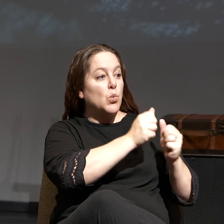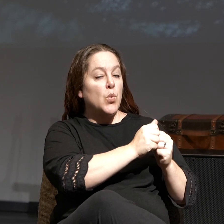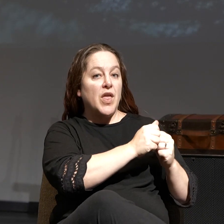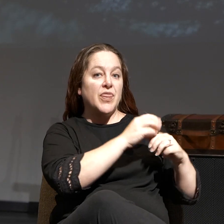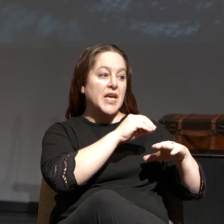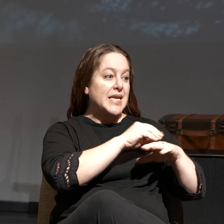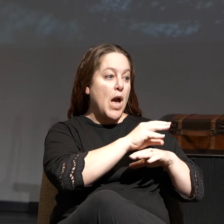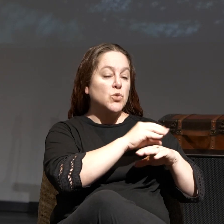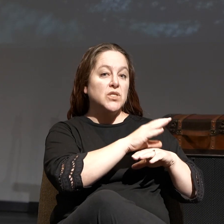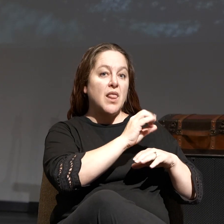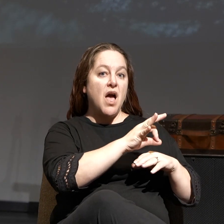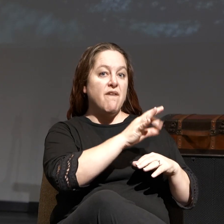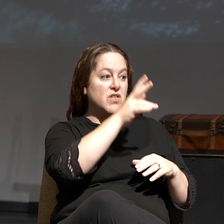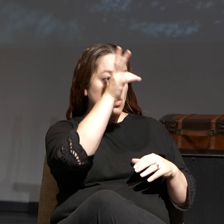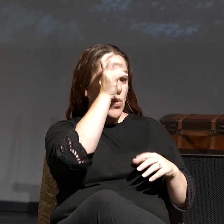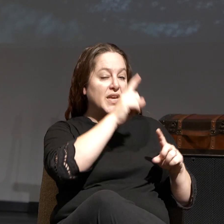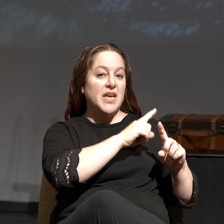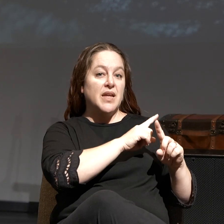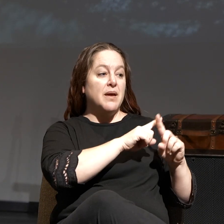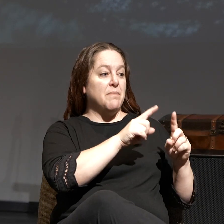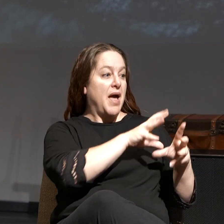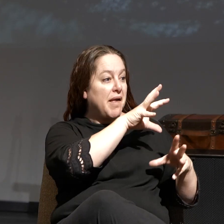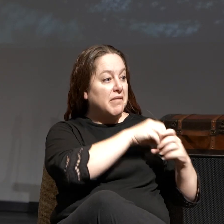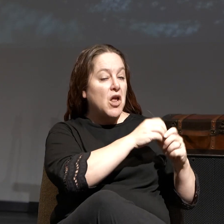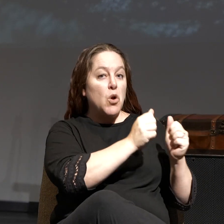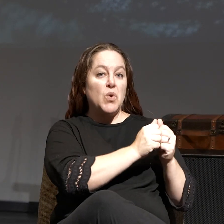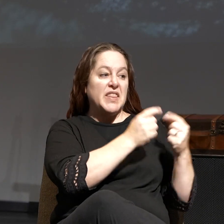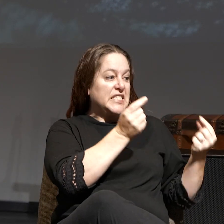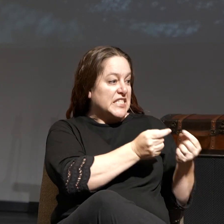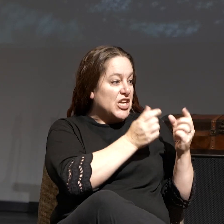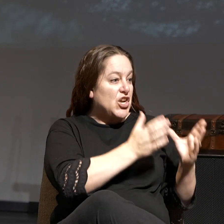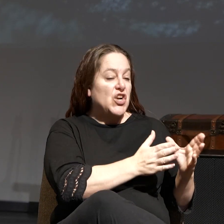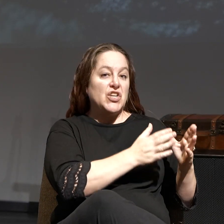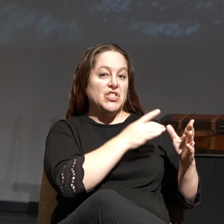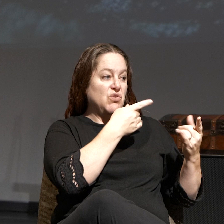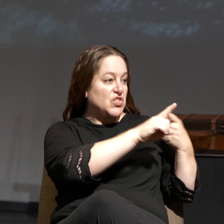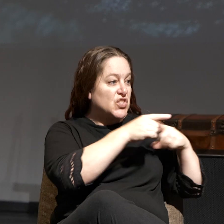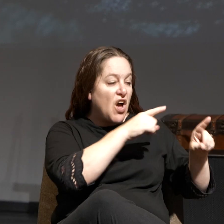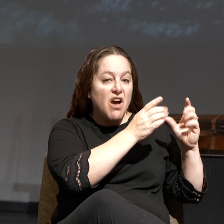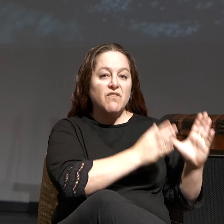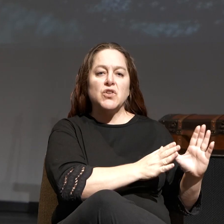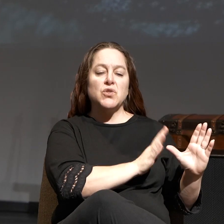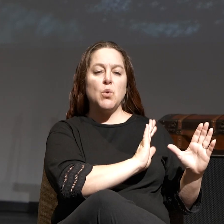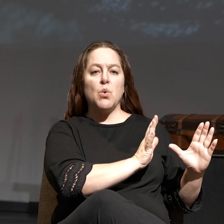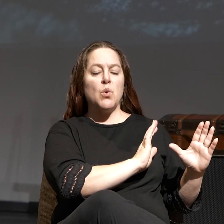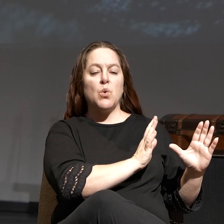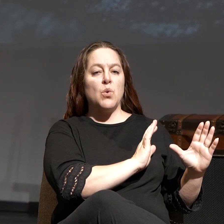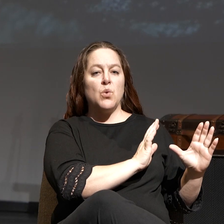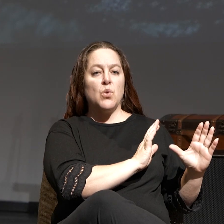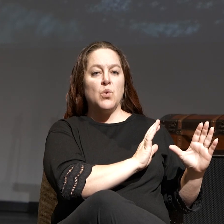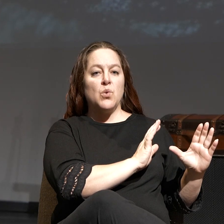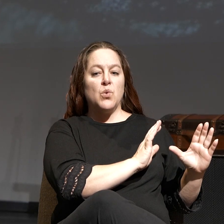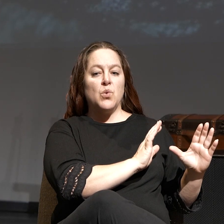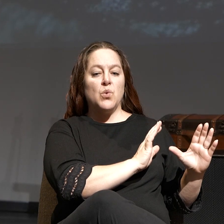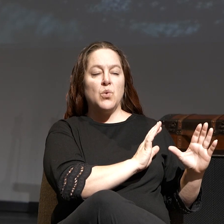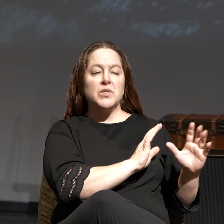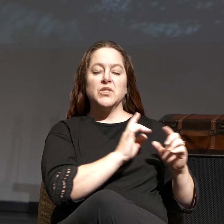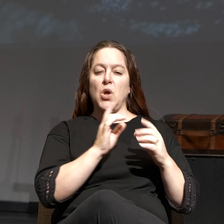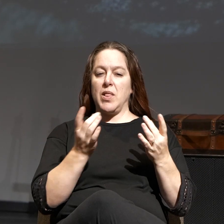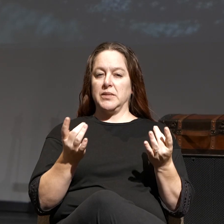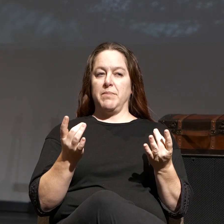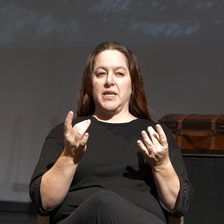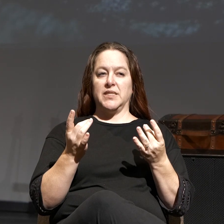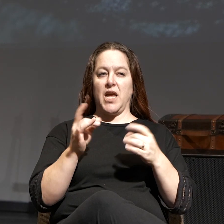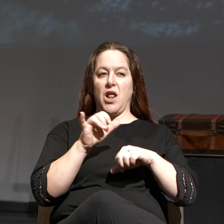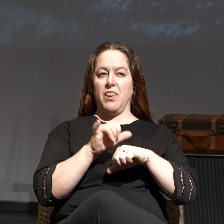of the wicked or stands in the way of the sinners or sits in the seat of the scoffers or the scornful. So let's meditate on